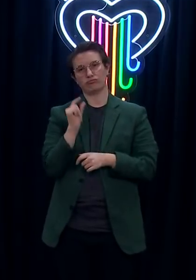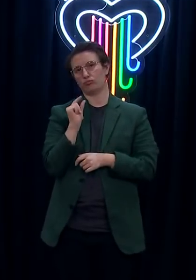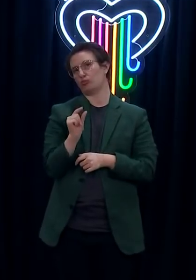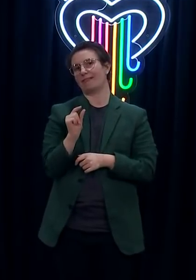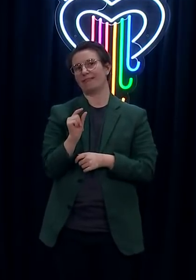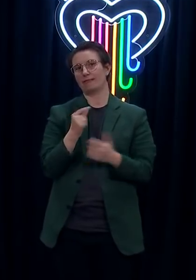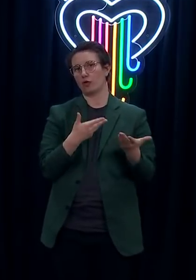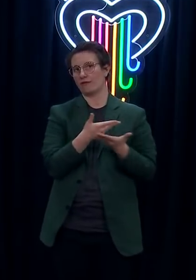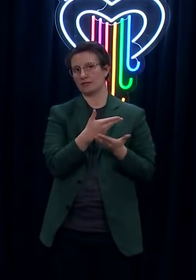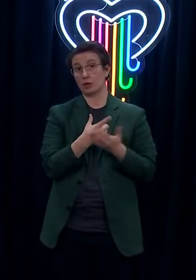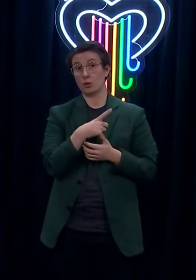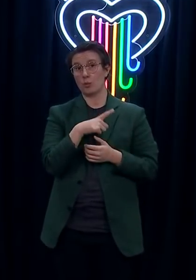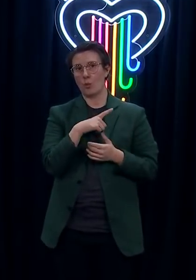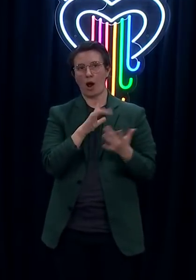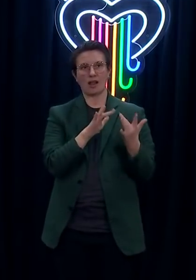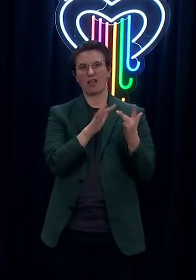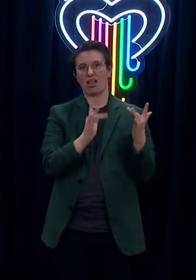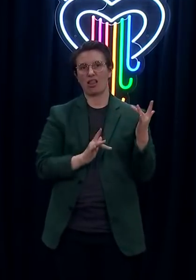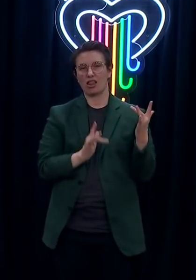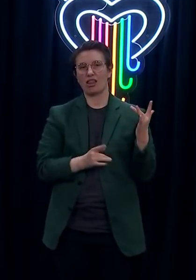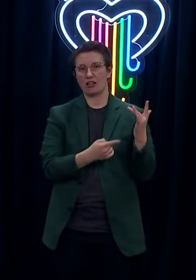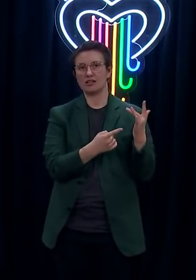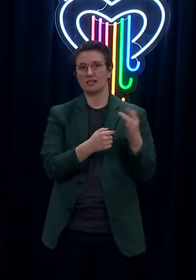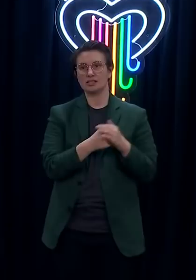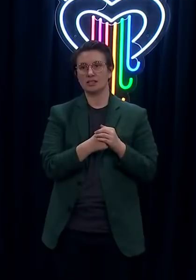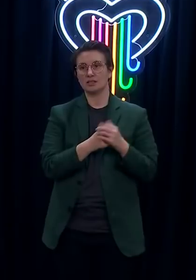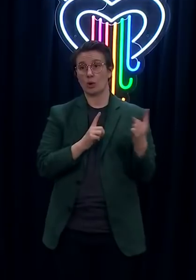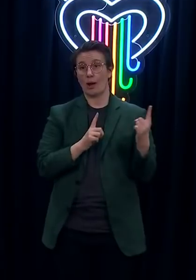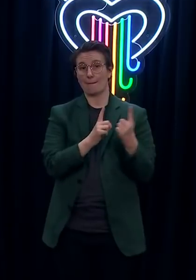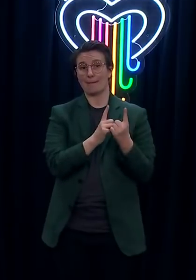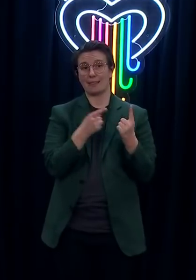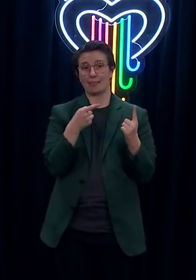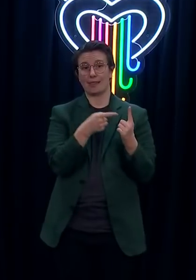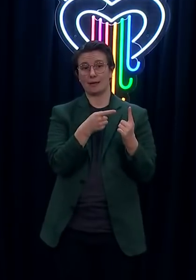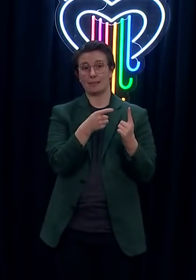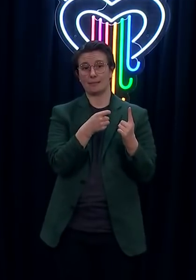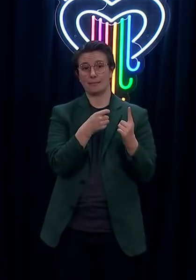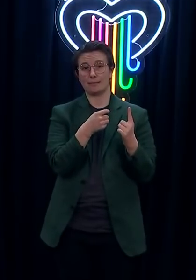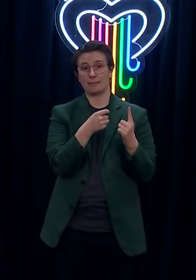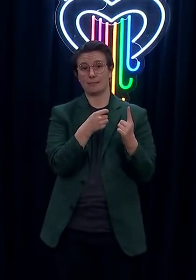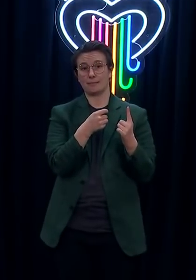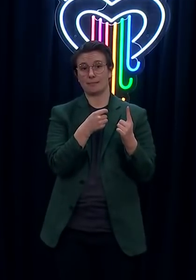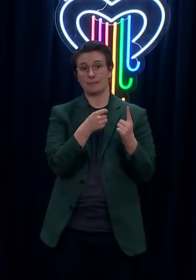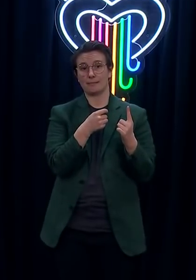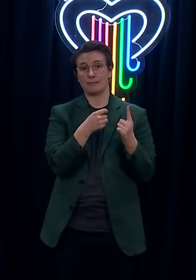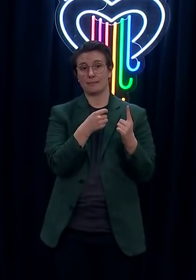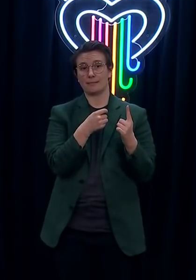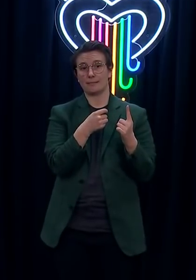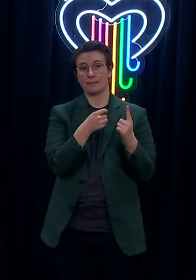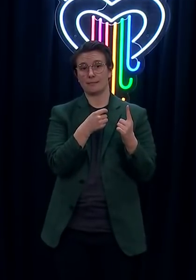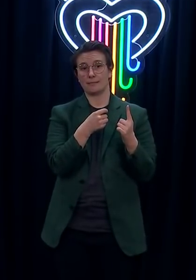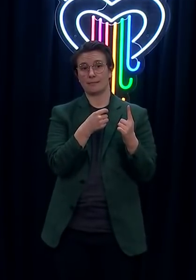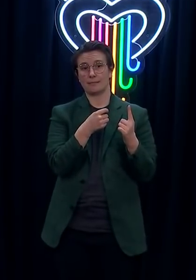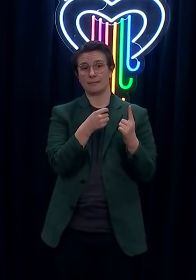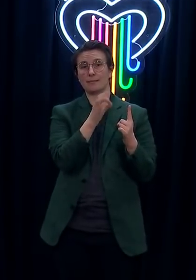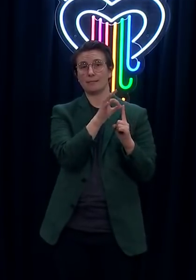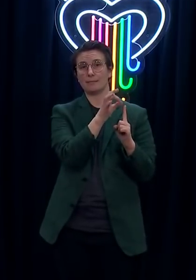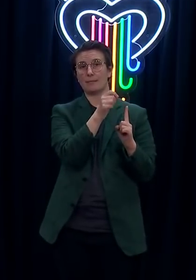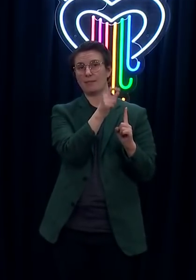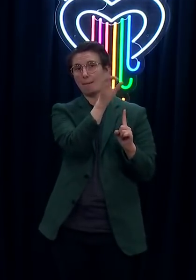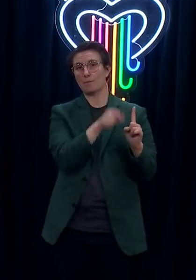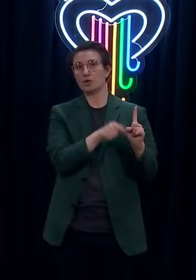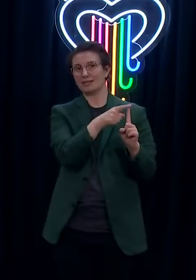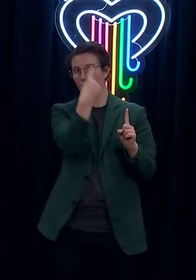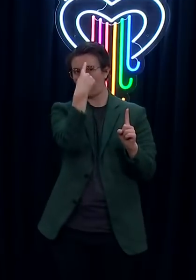before at the last time I attended the UN General Assembly. We had a very good bilateral and the